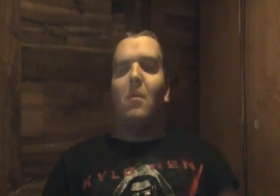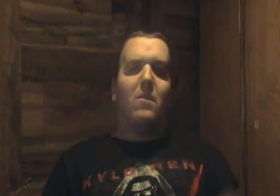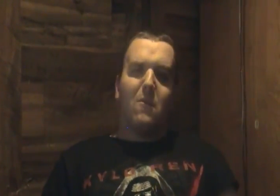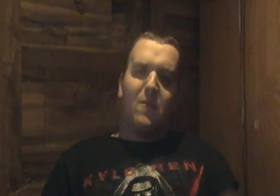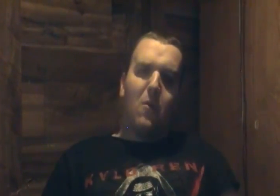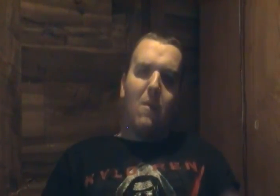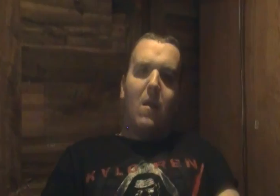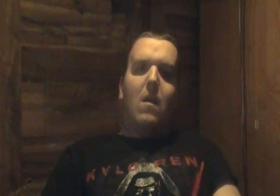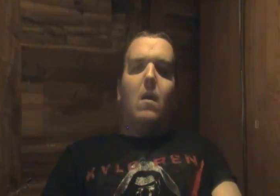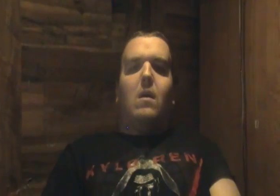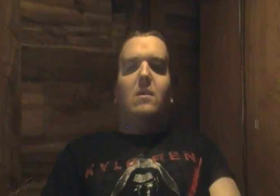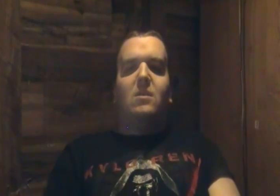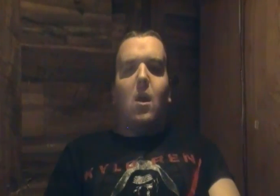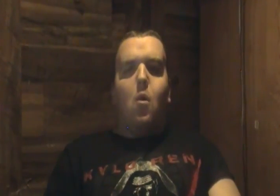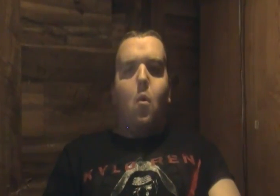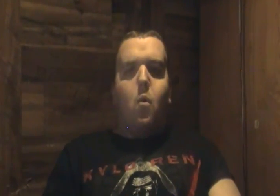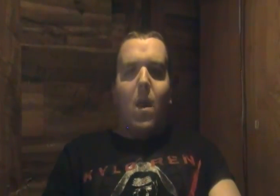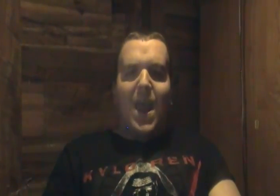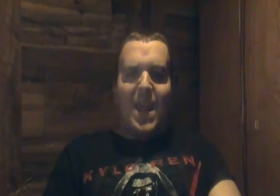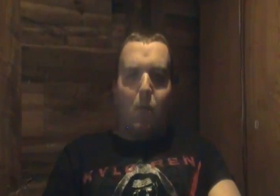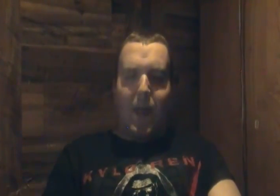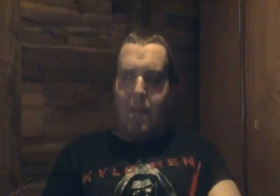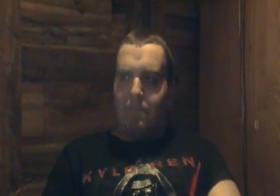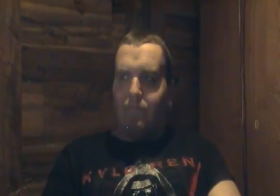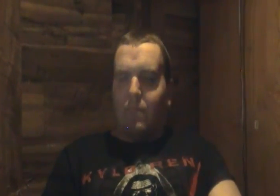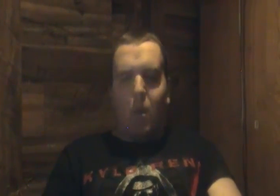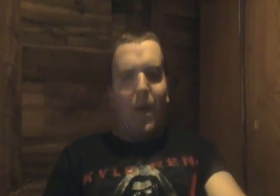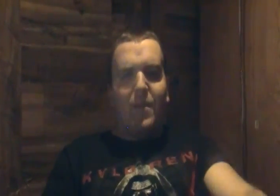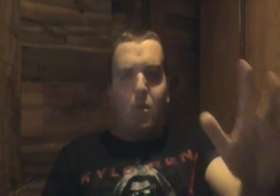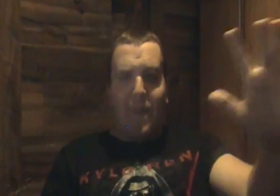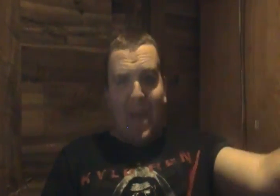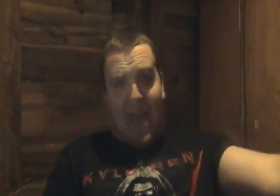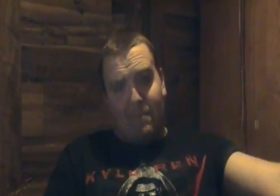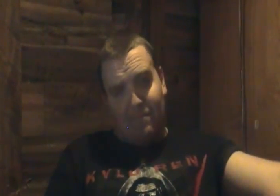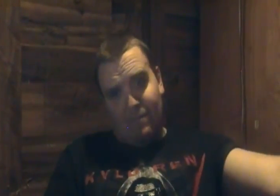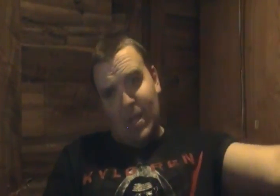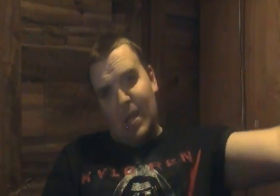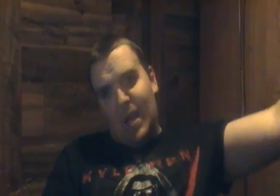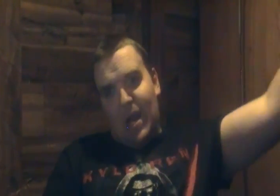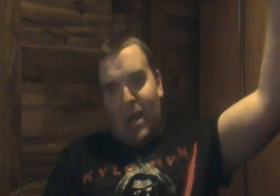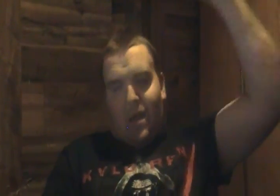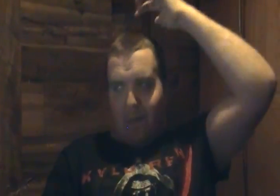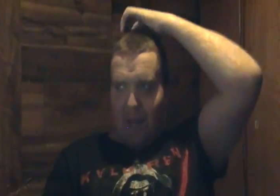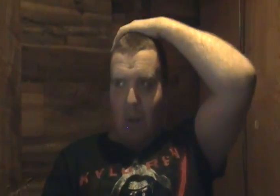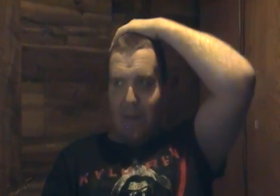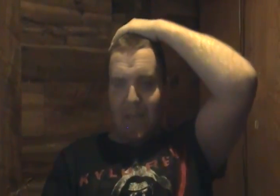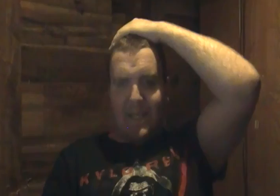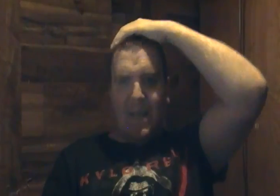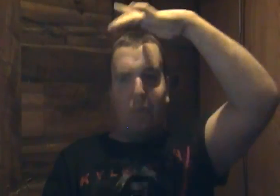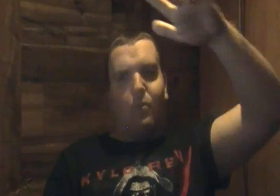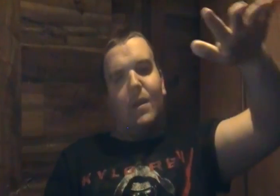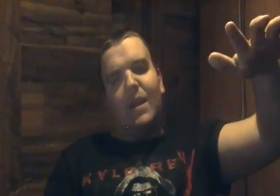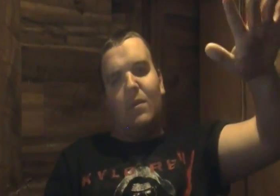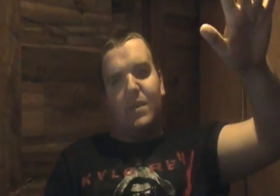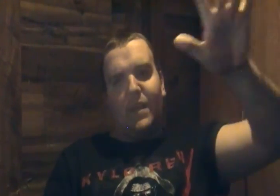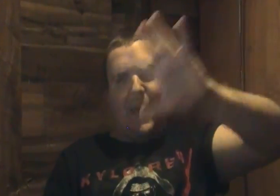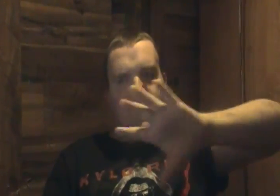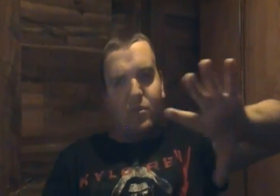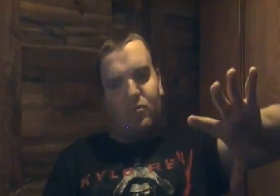done with the review so anyway while they're doing that they go into the temple they go into the last